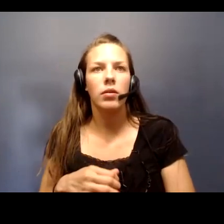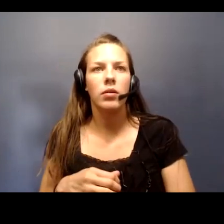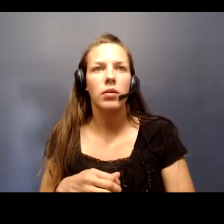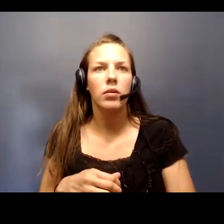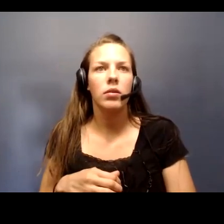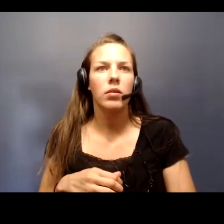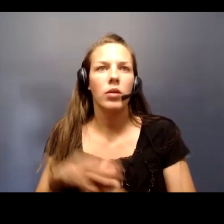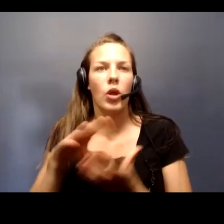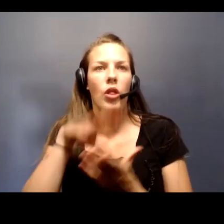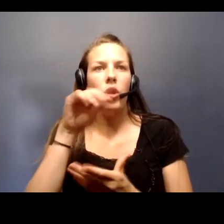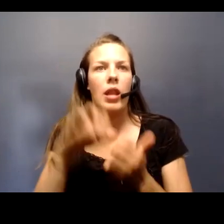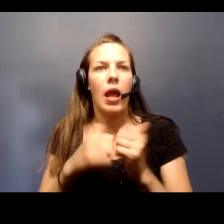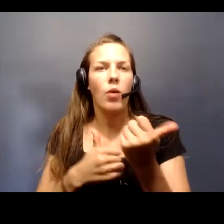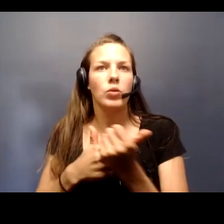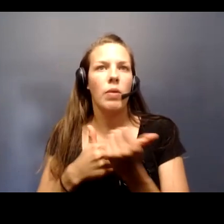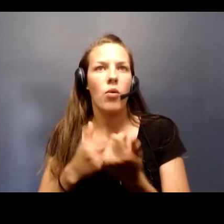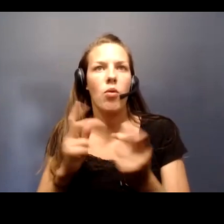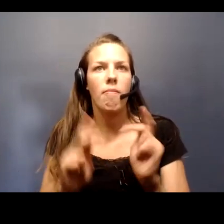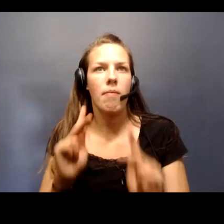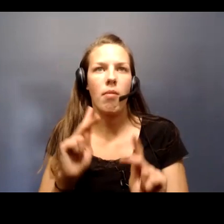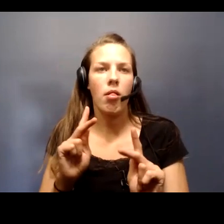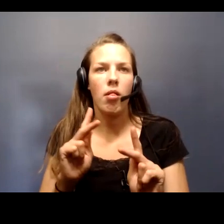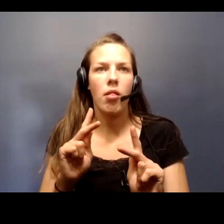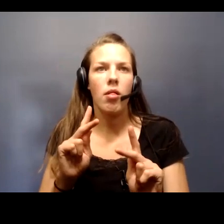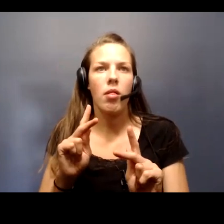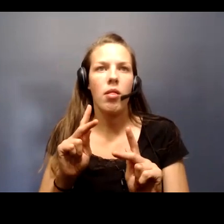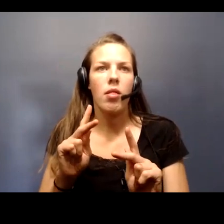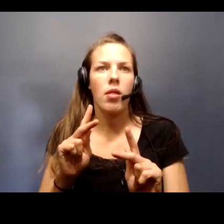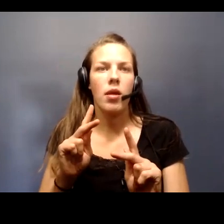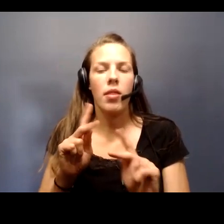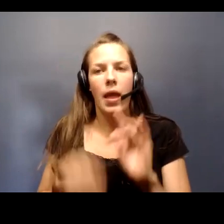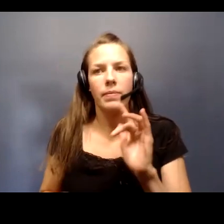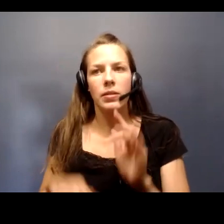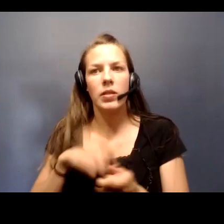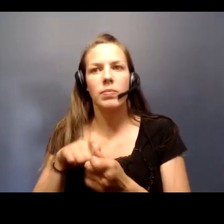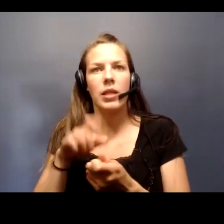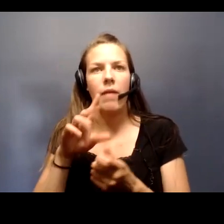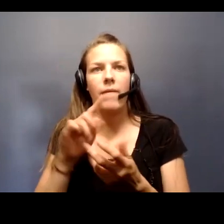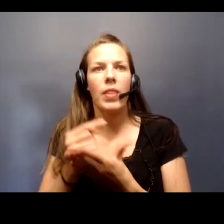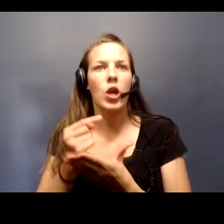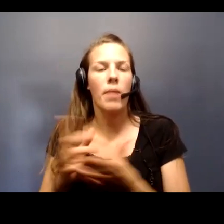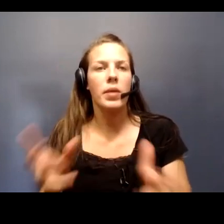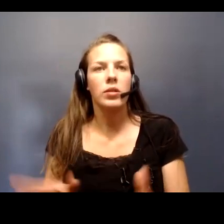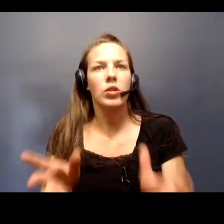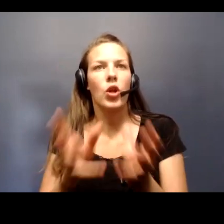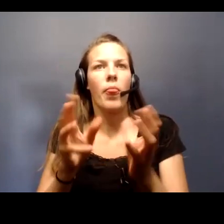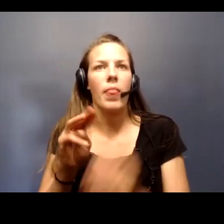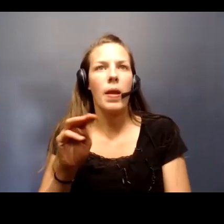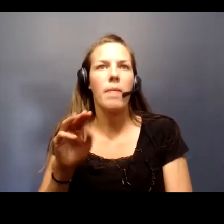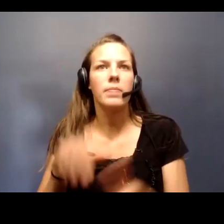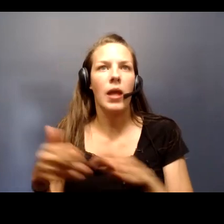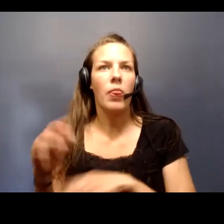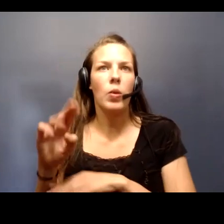learning how to support people in the absence of specific therapy have started to push the mortality rate down.